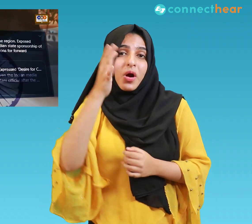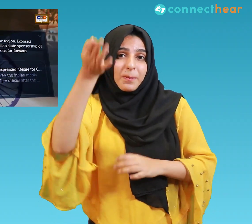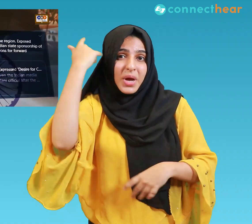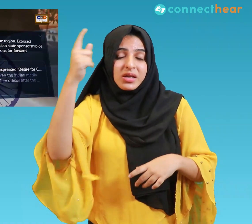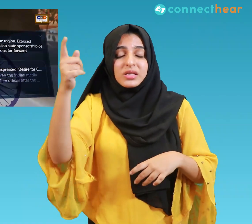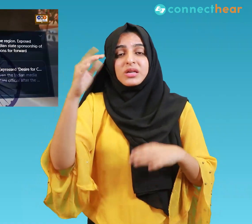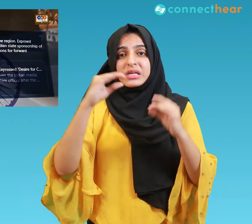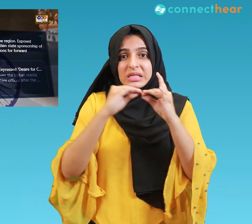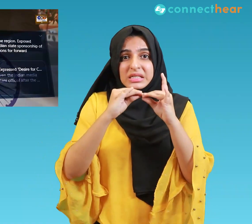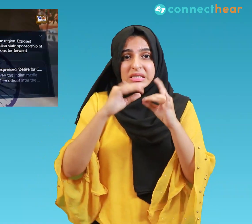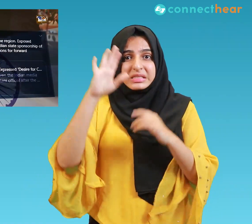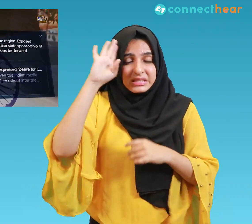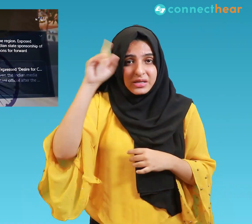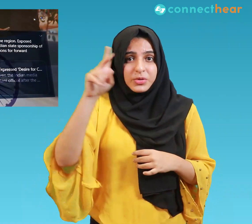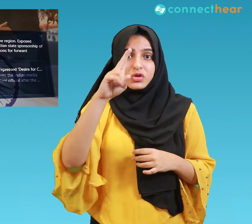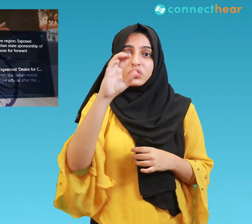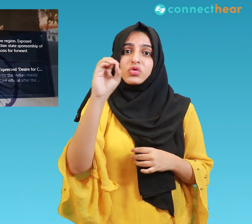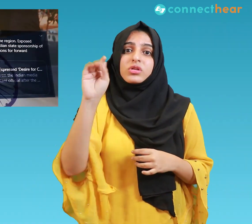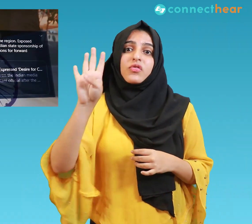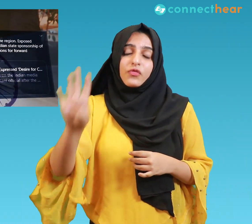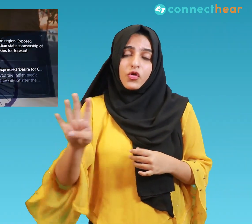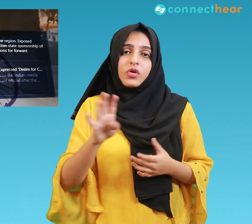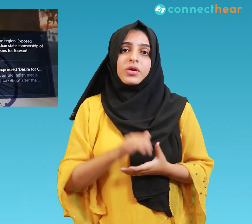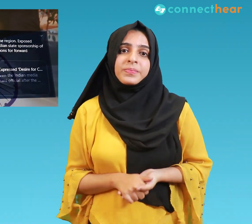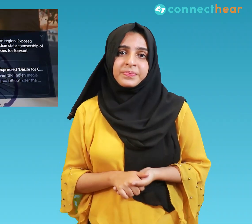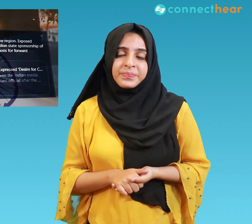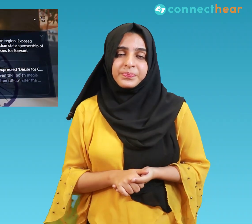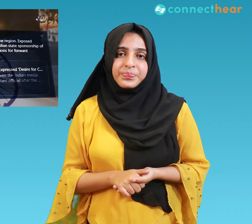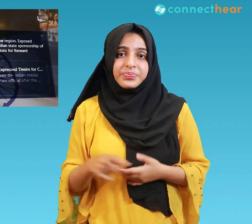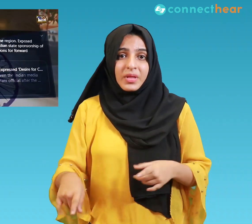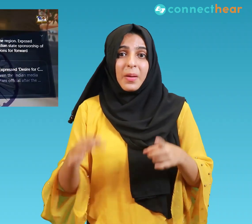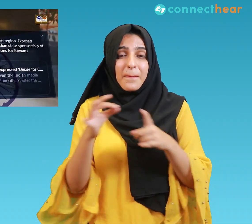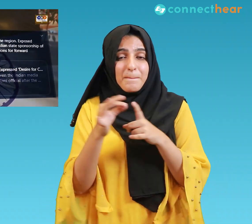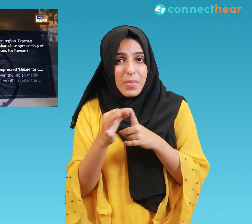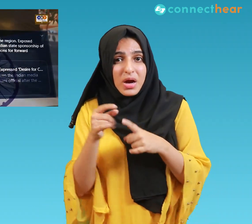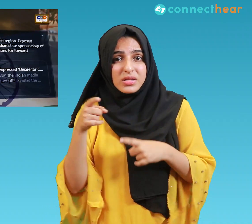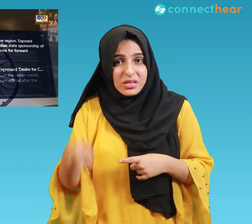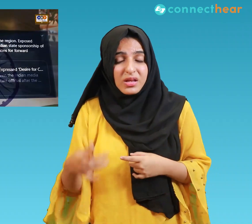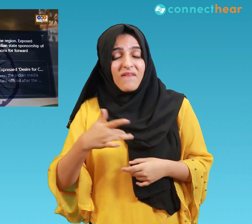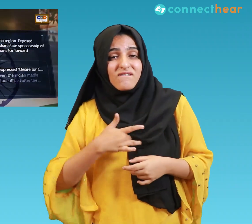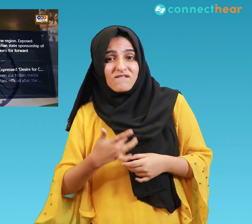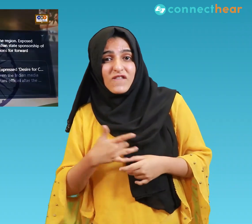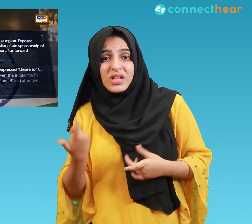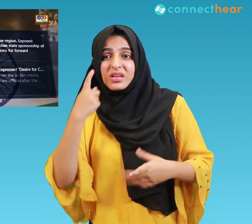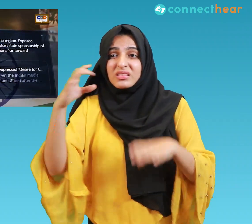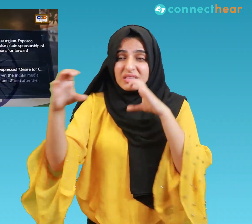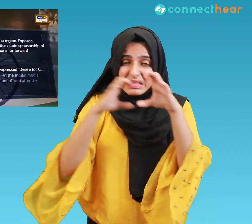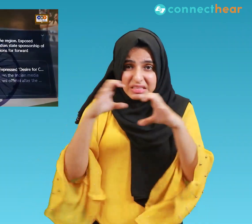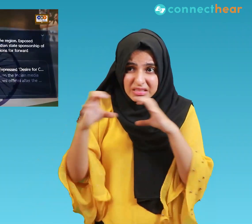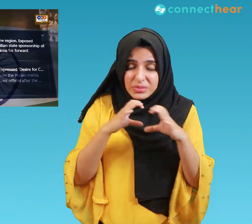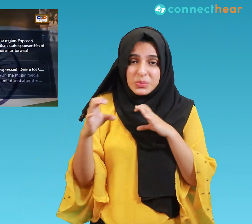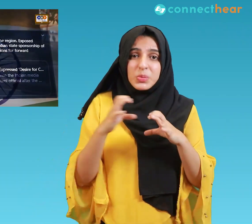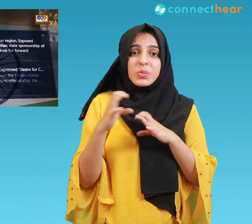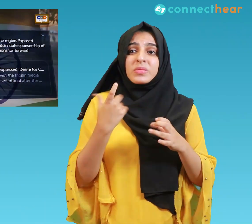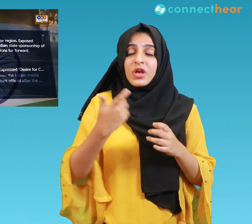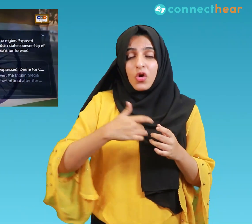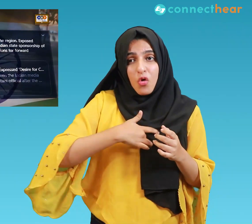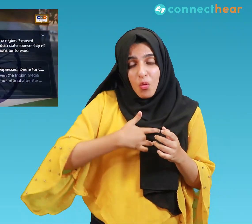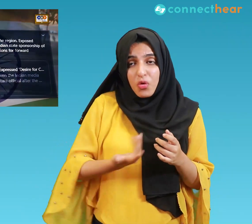in 2004. Pakistan, however, now sees the discussion on terror from its own prism, accusing India